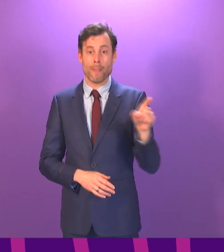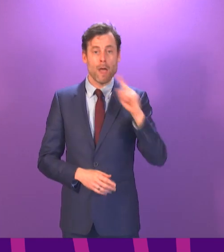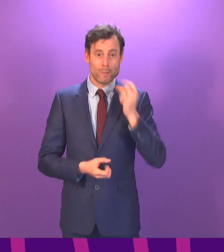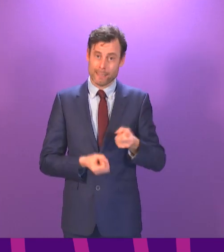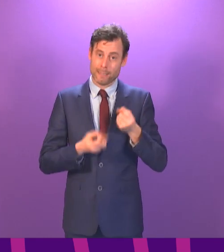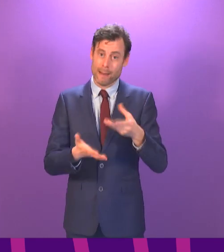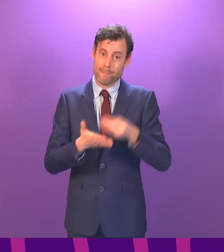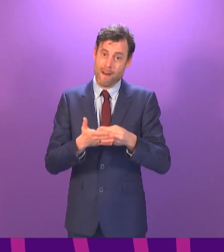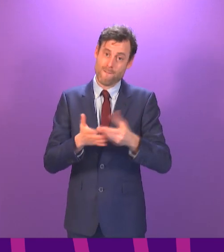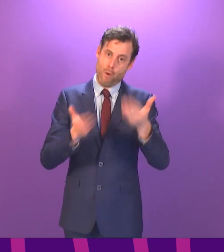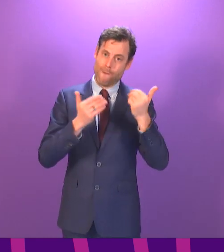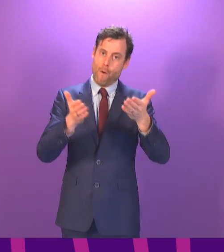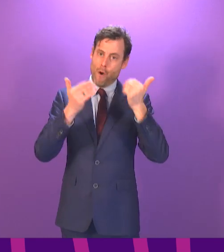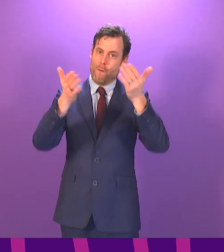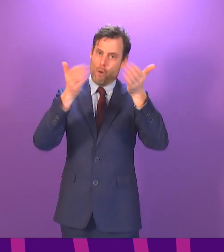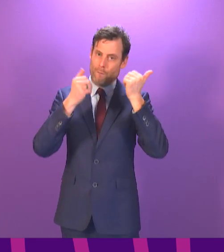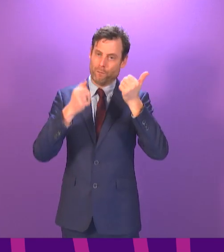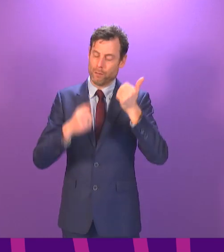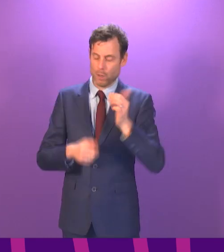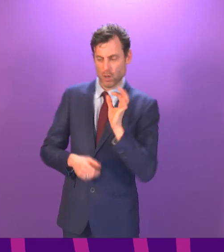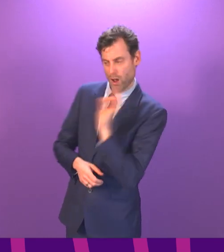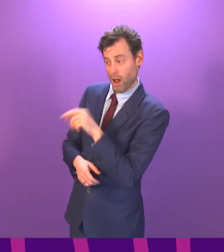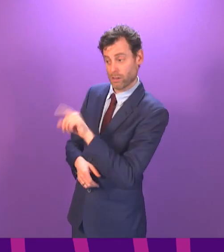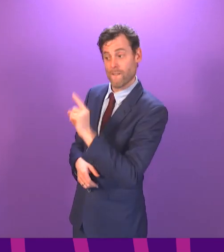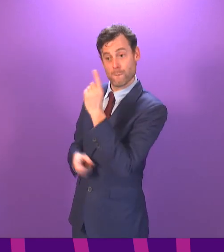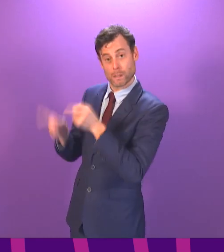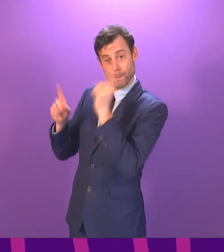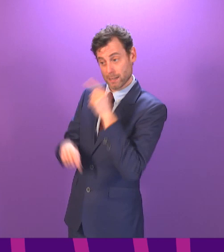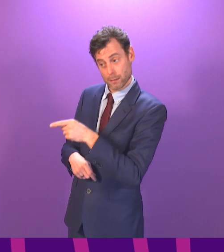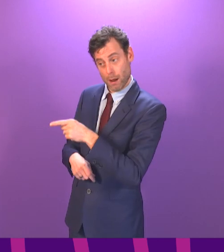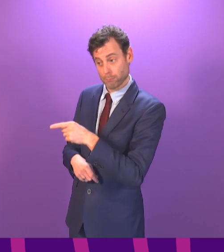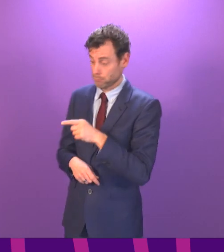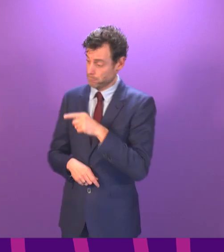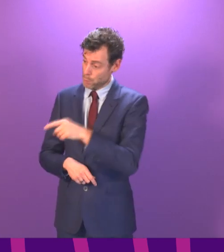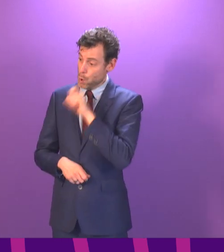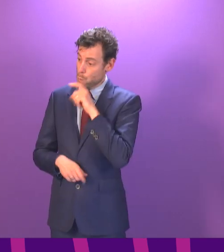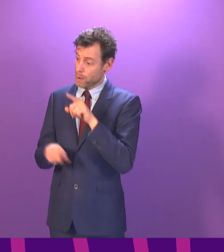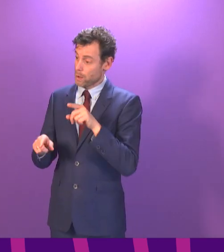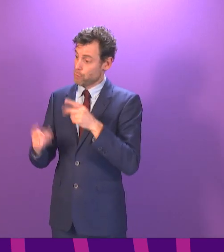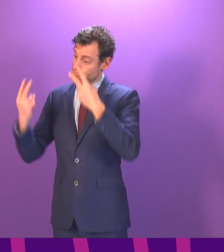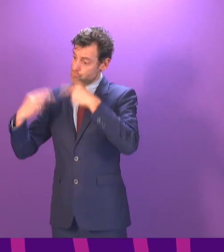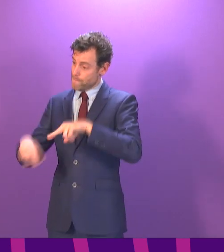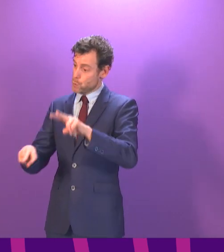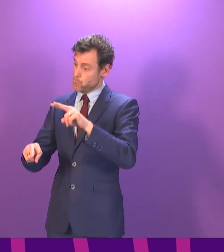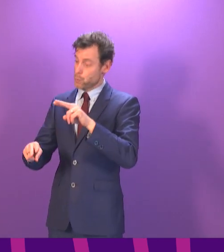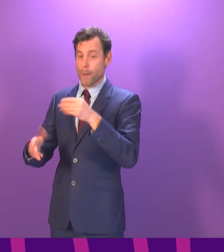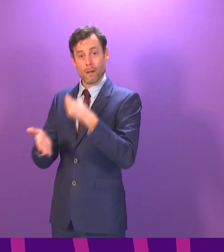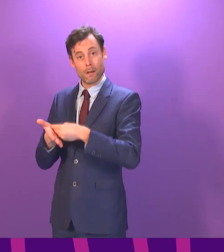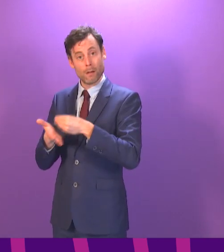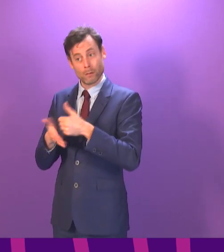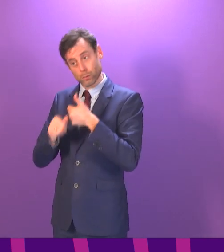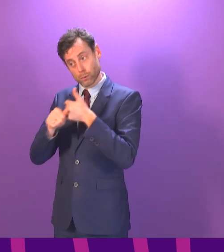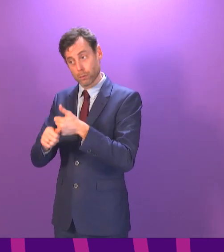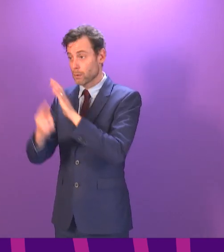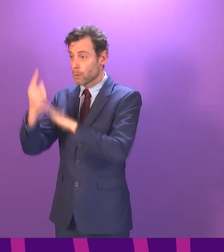announcement, I'm wondering if the First Minister could reflect on whether or not the Scottish Government will review the financial assistance it's made